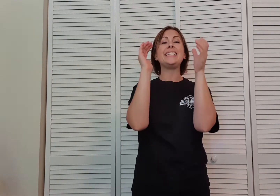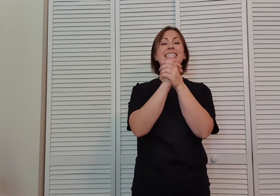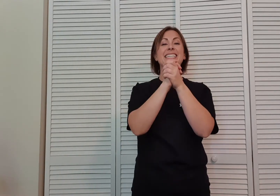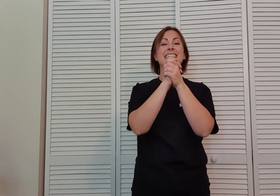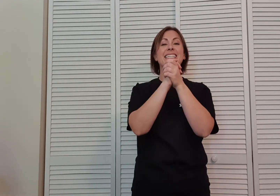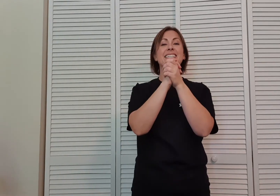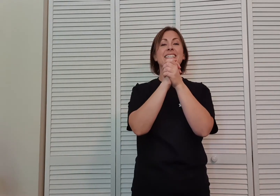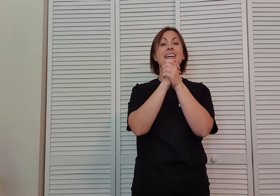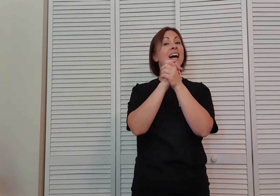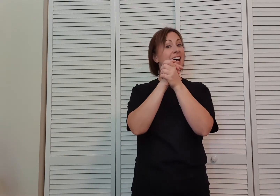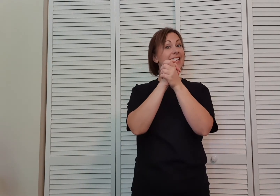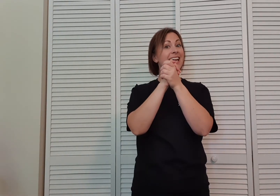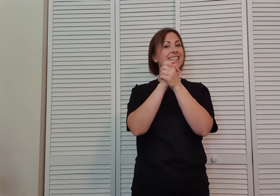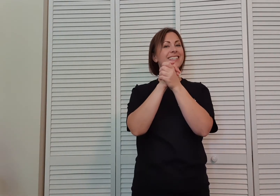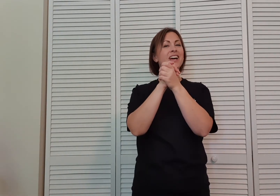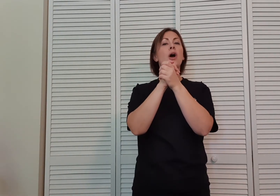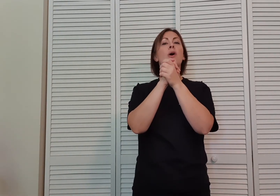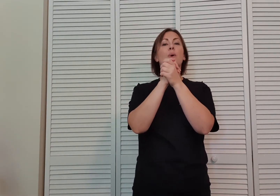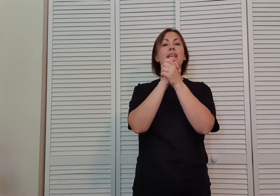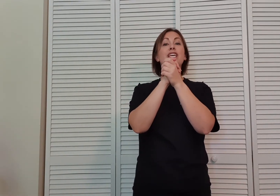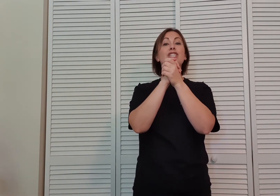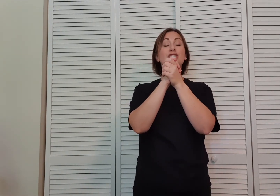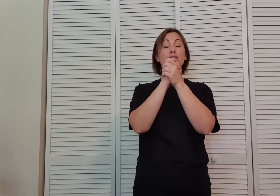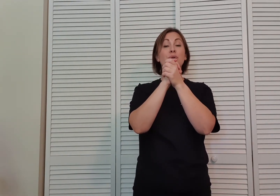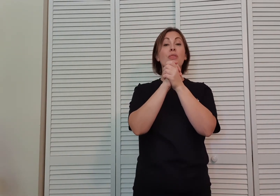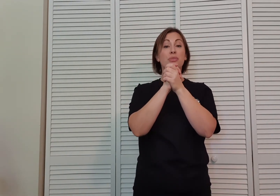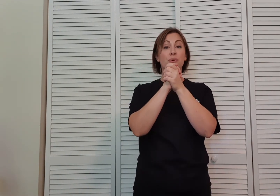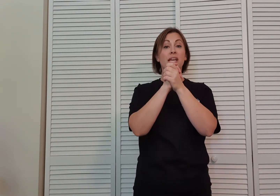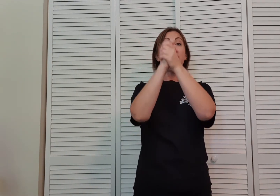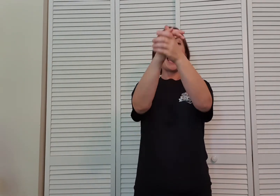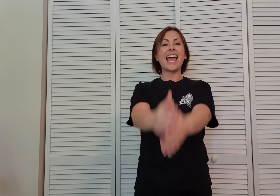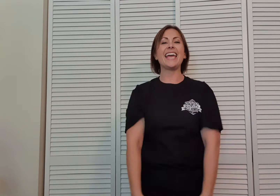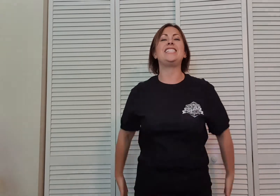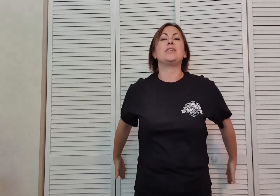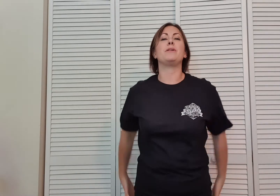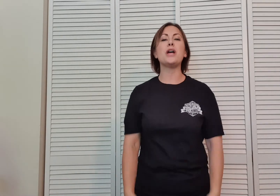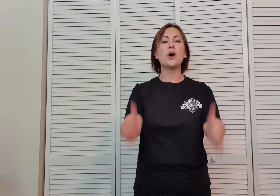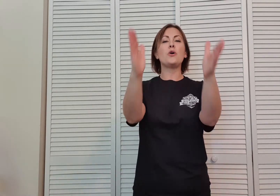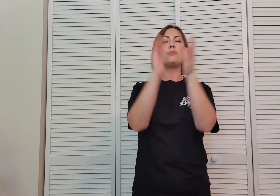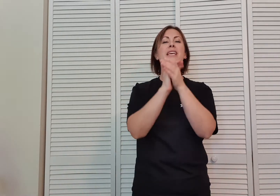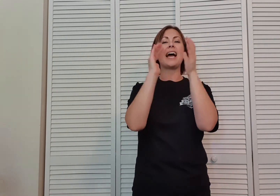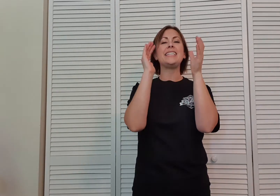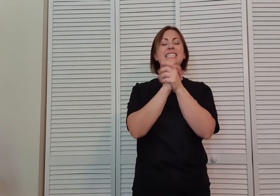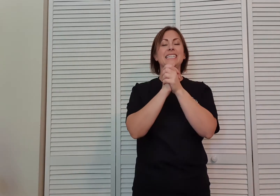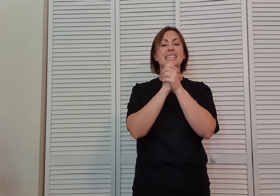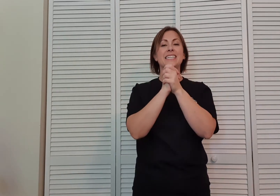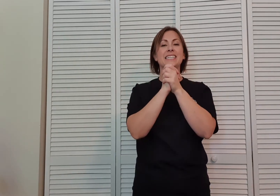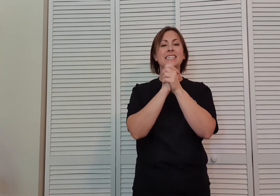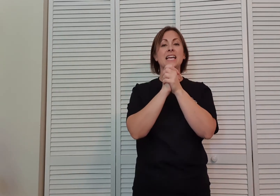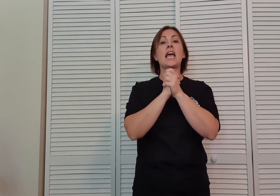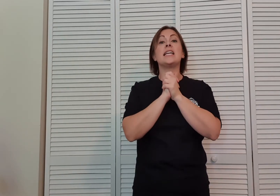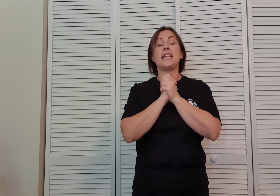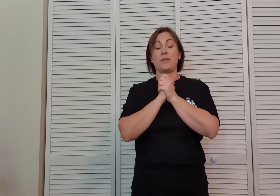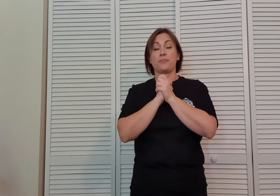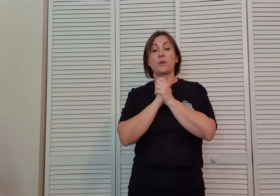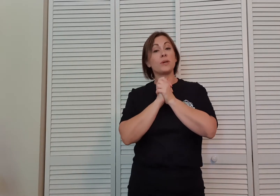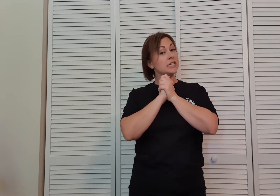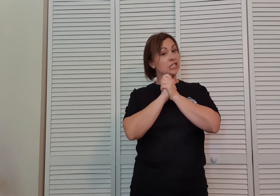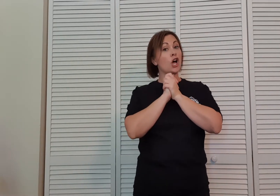T. Again. One, two, three. H double O P I T. Now, we're going teach the